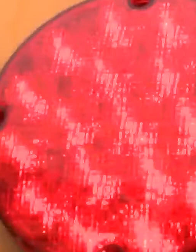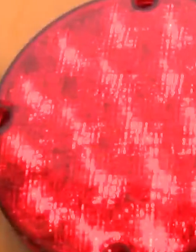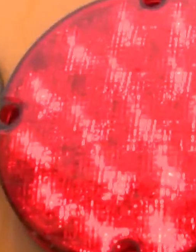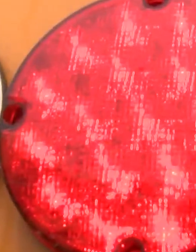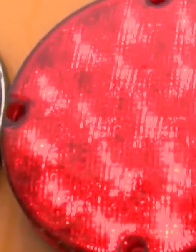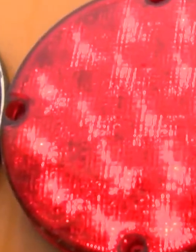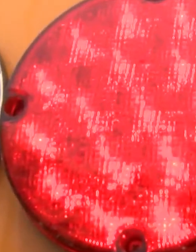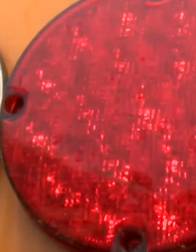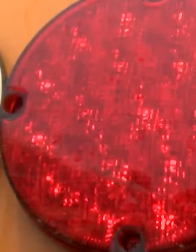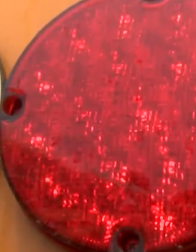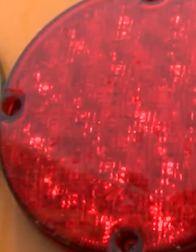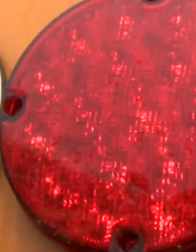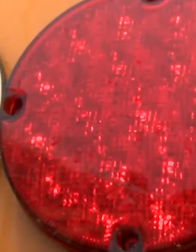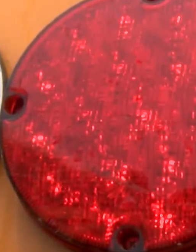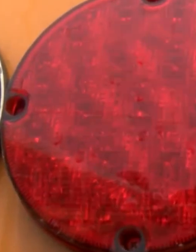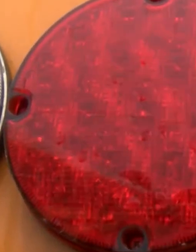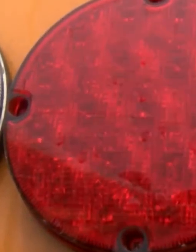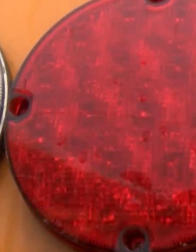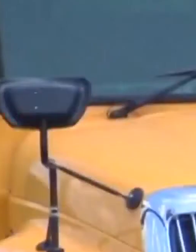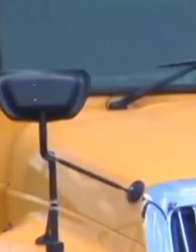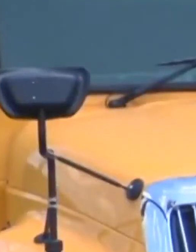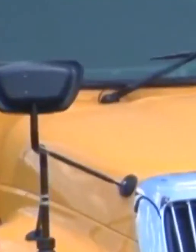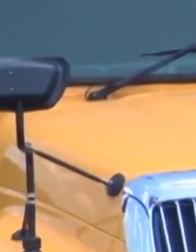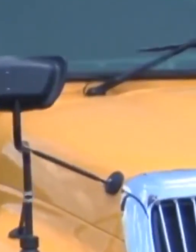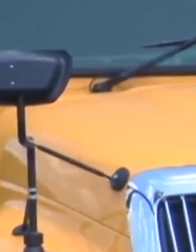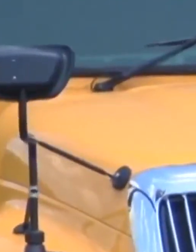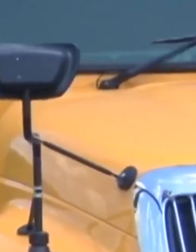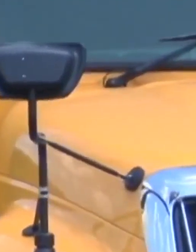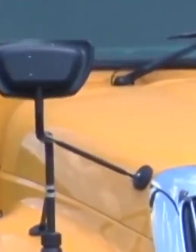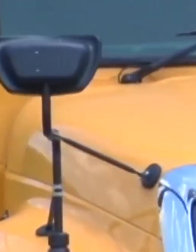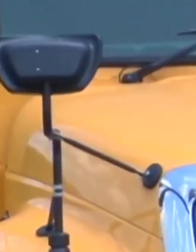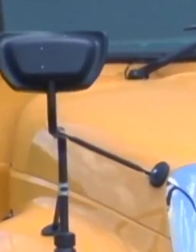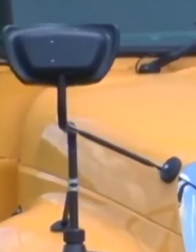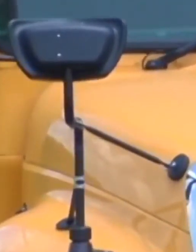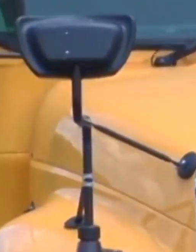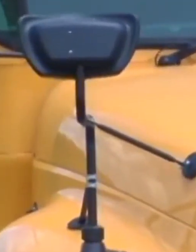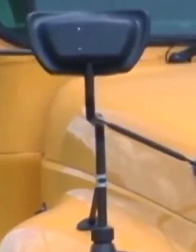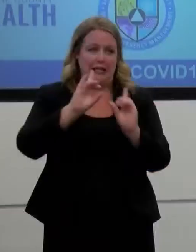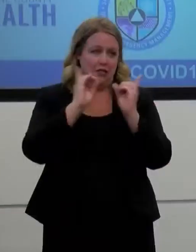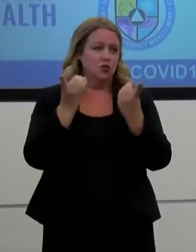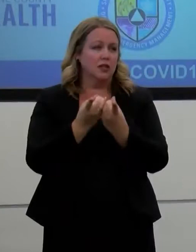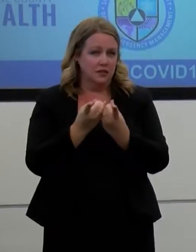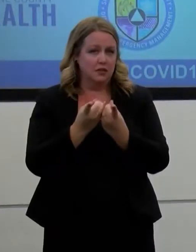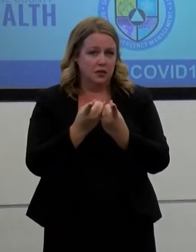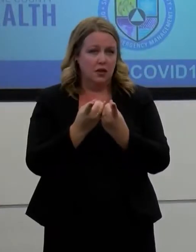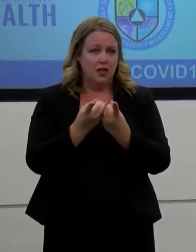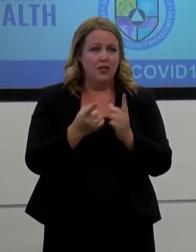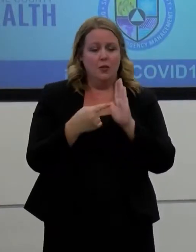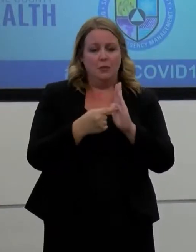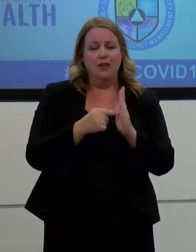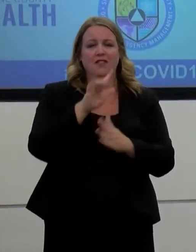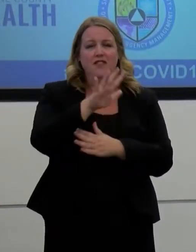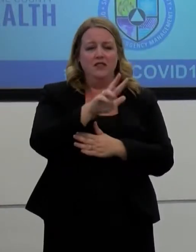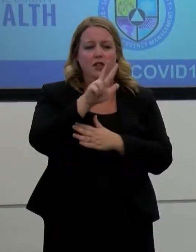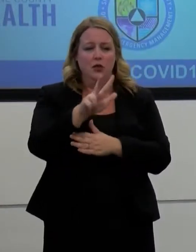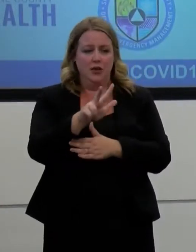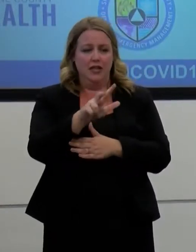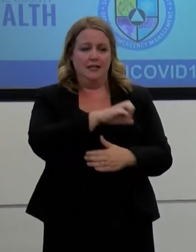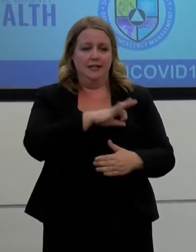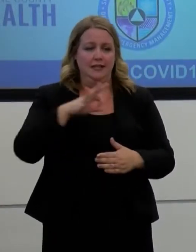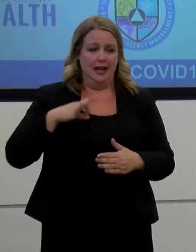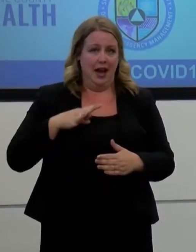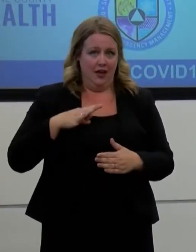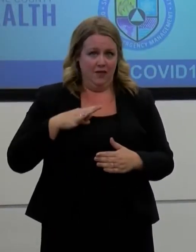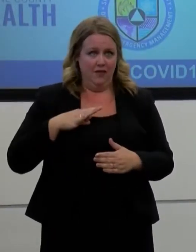School's Jean Graybell says the district had 183 cases so far. This represents 53 staff and